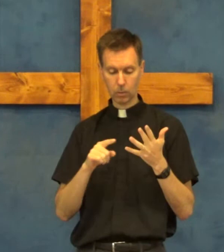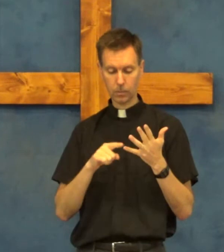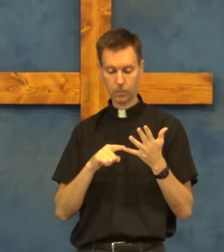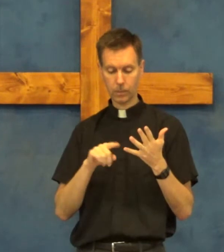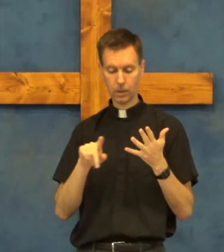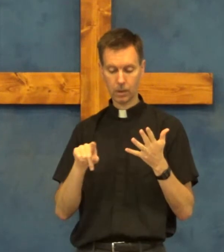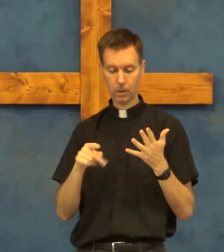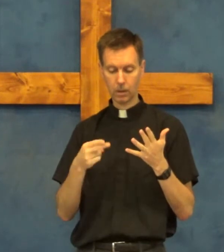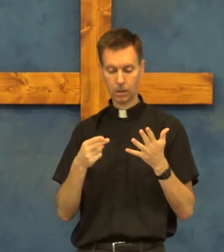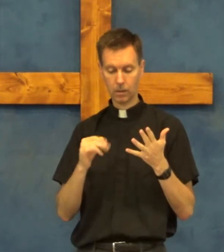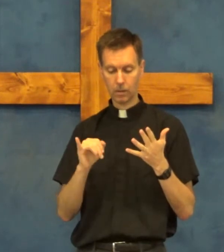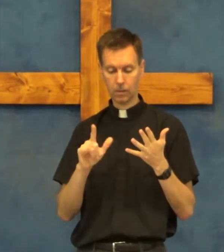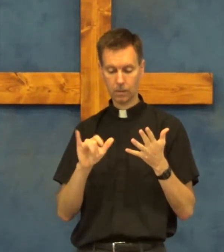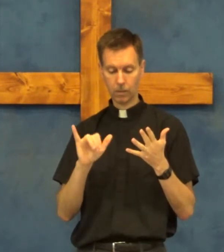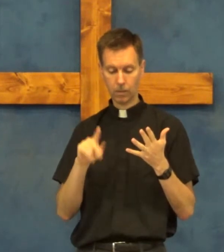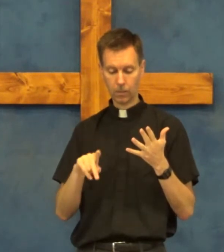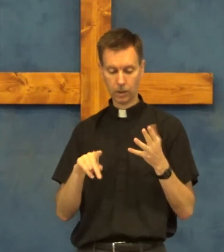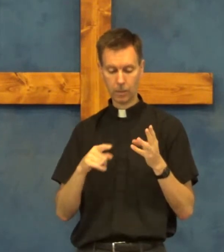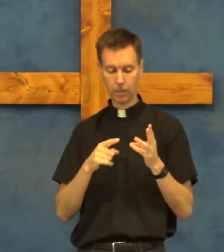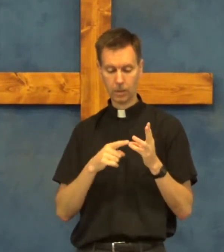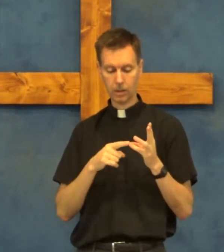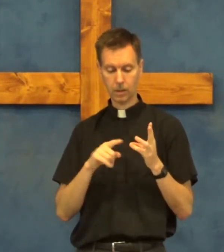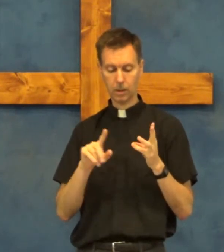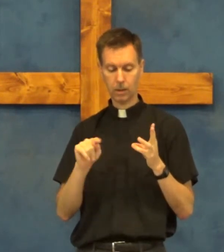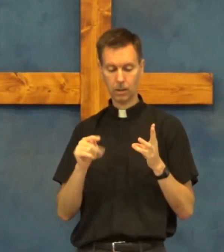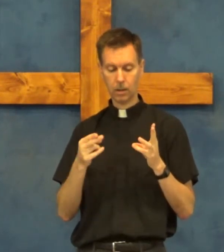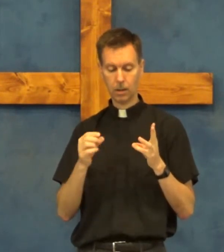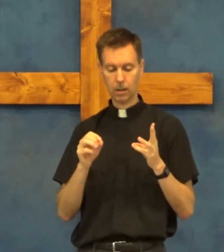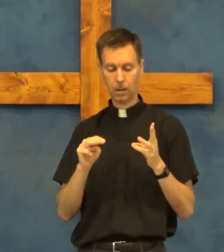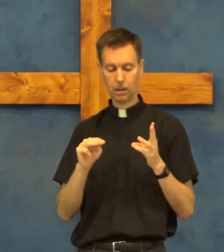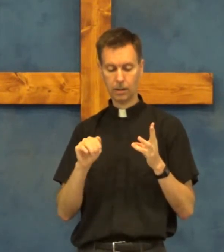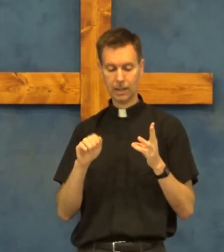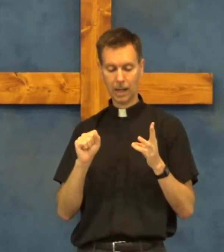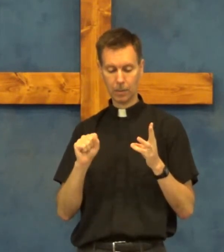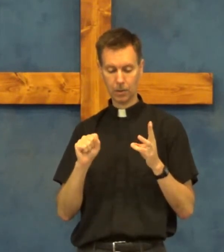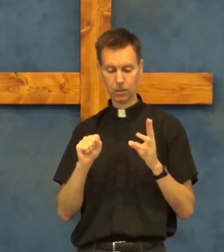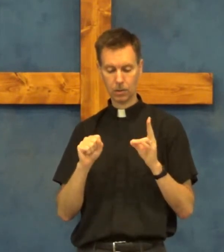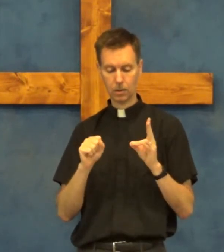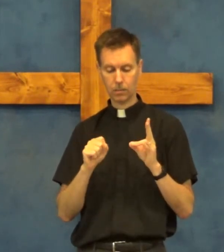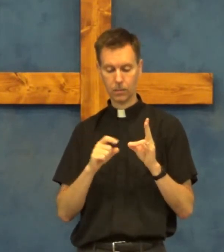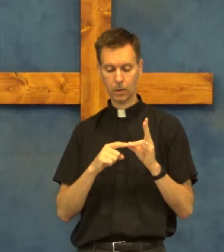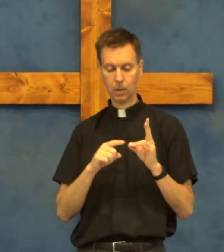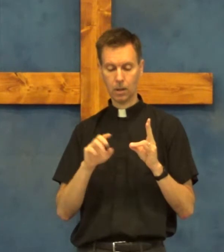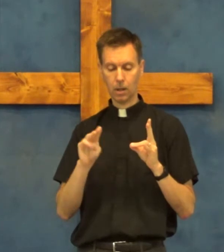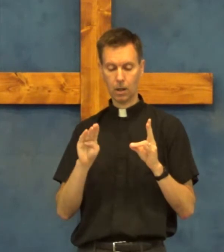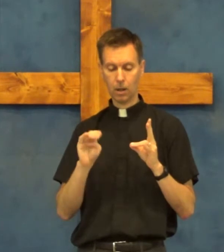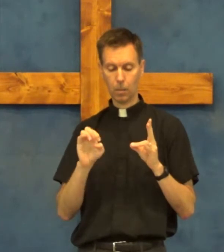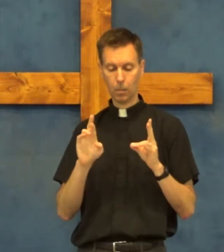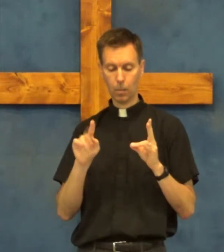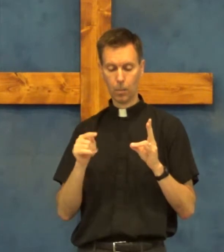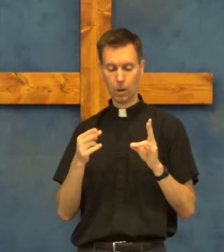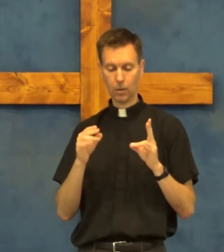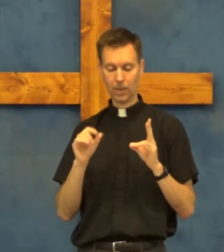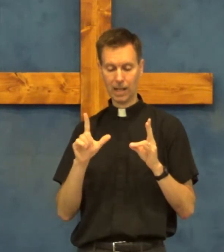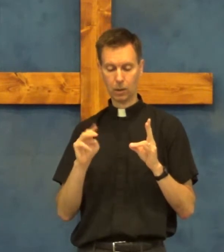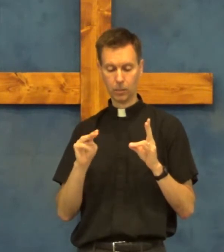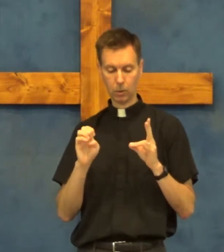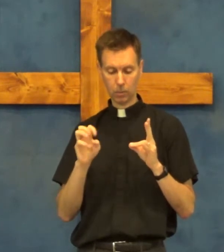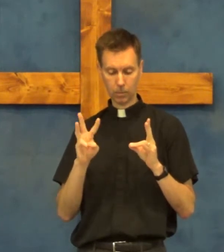philip thomas bartholomew